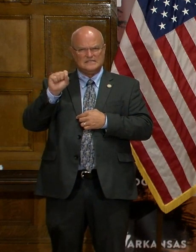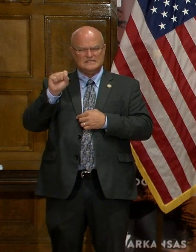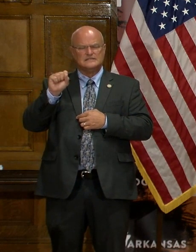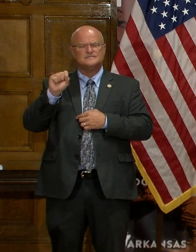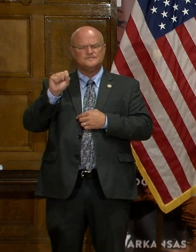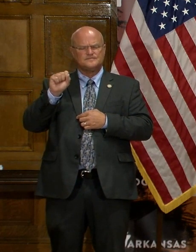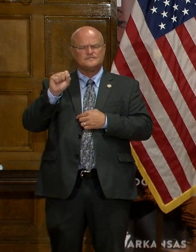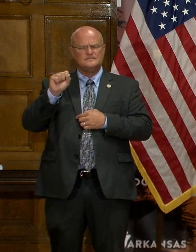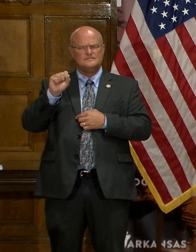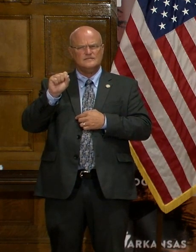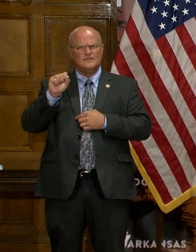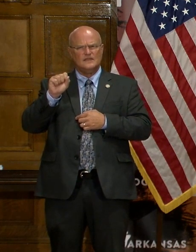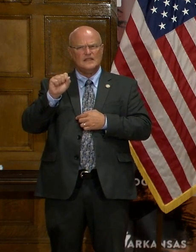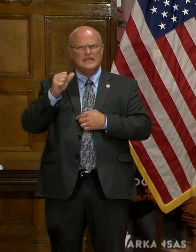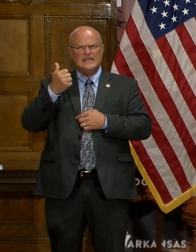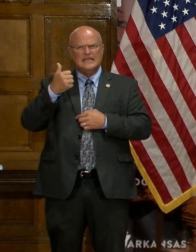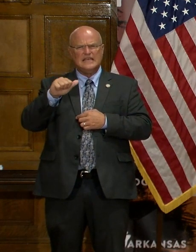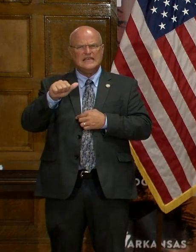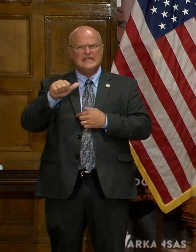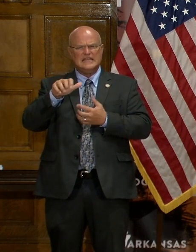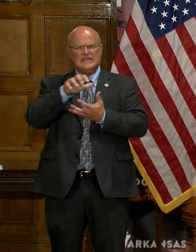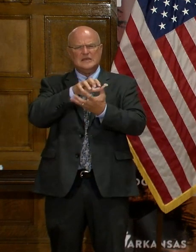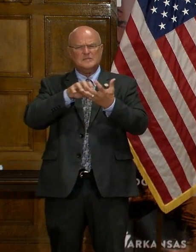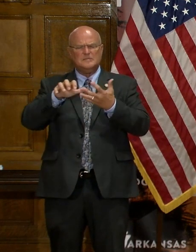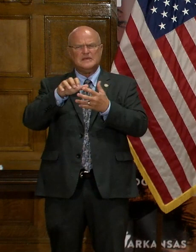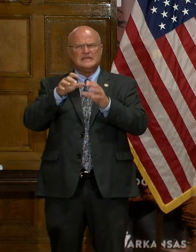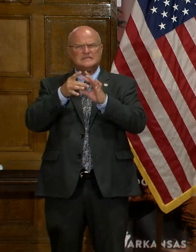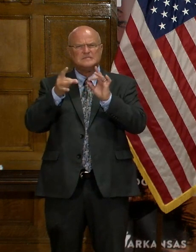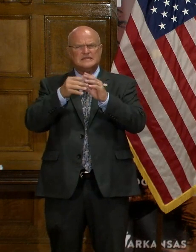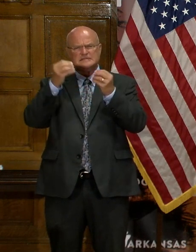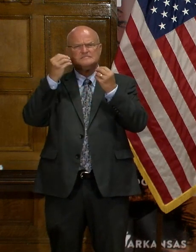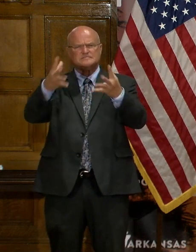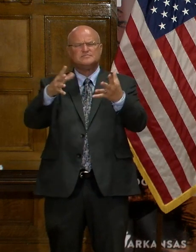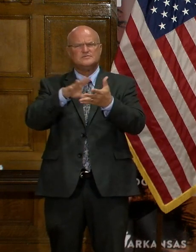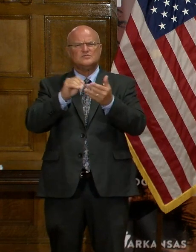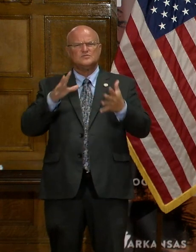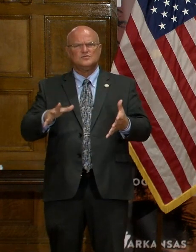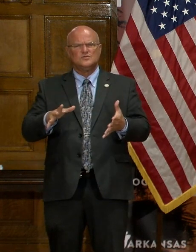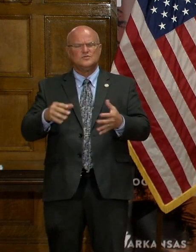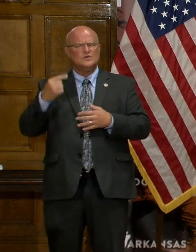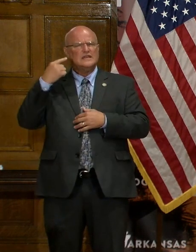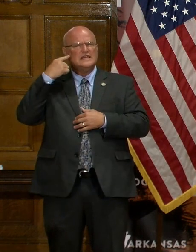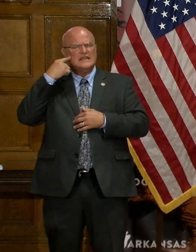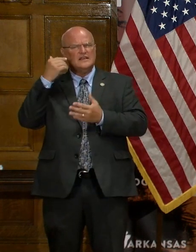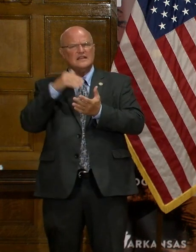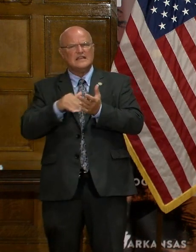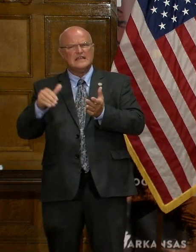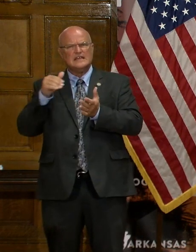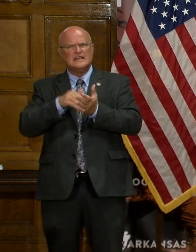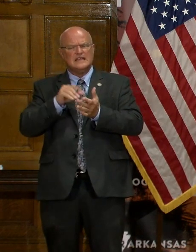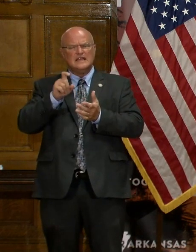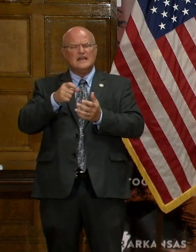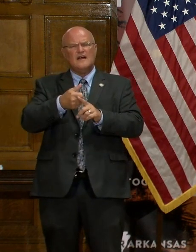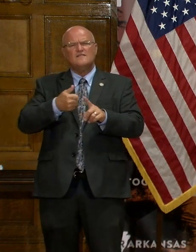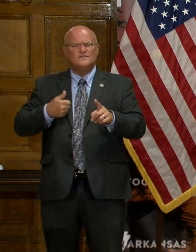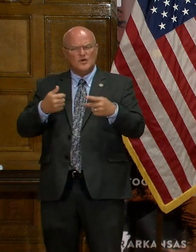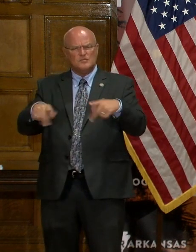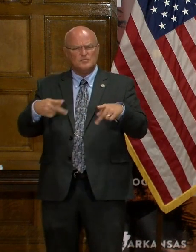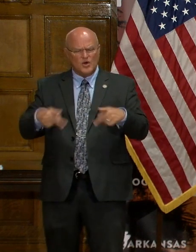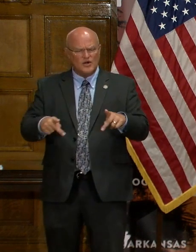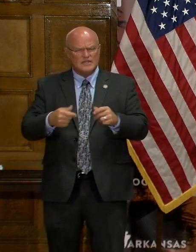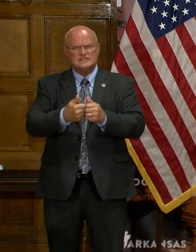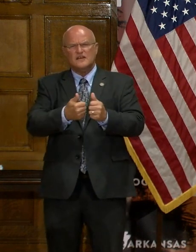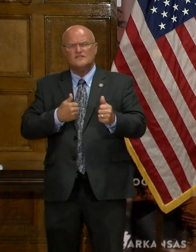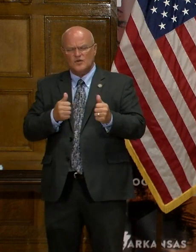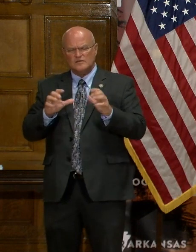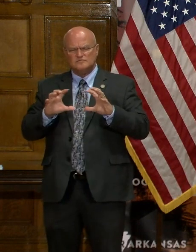is there any kind of mixed message that's being sent to college students? We keep hearing that they need to avoid parties, they need to avoid